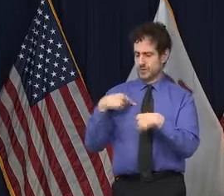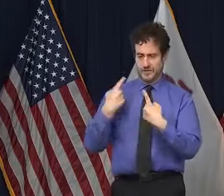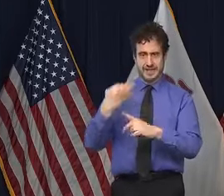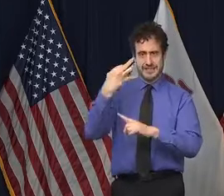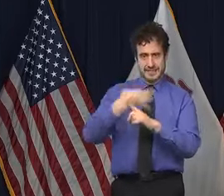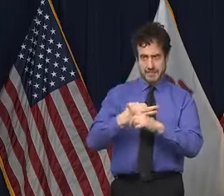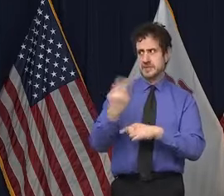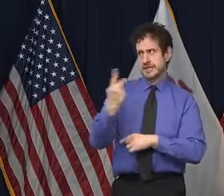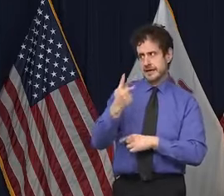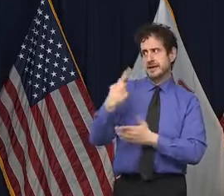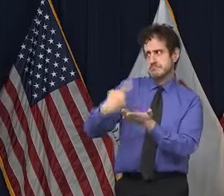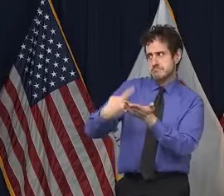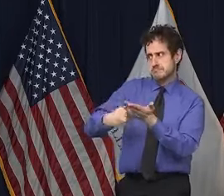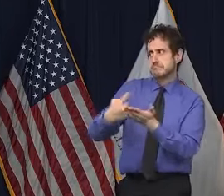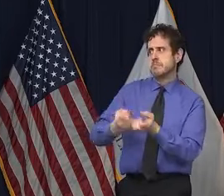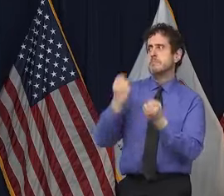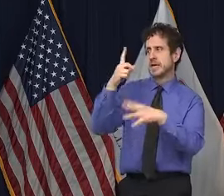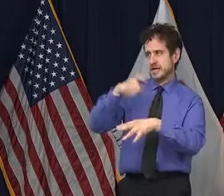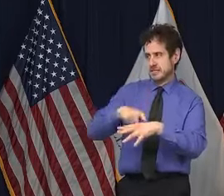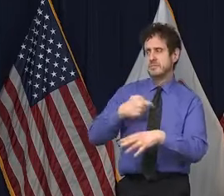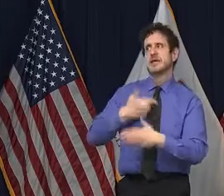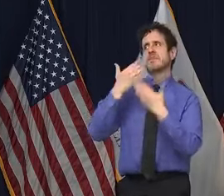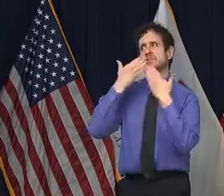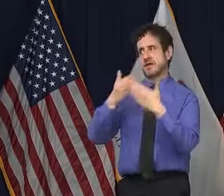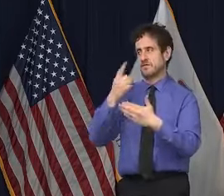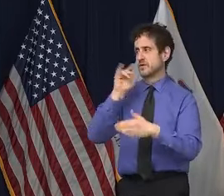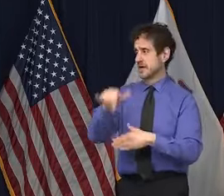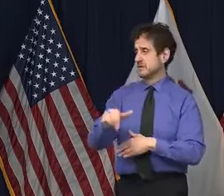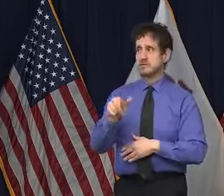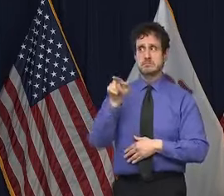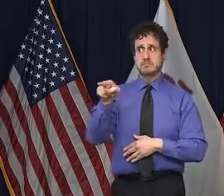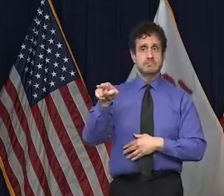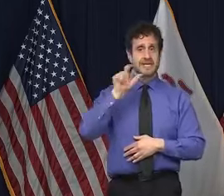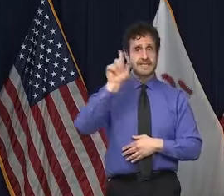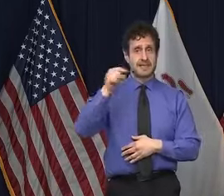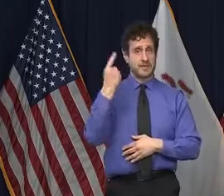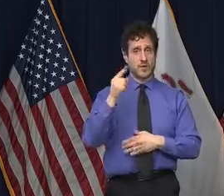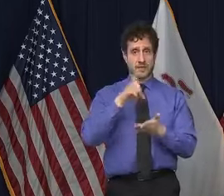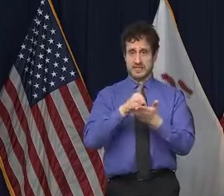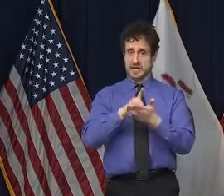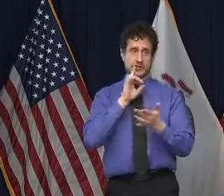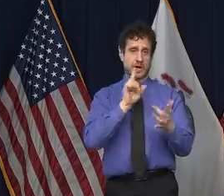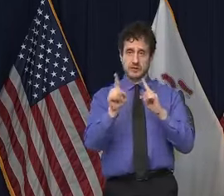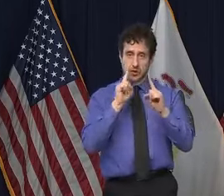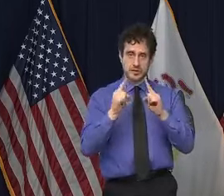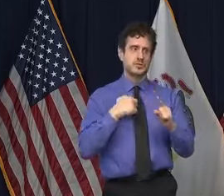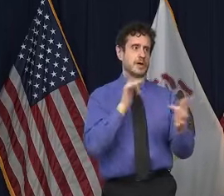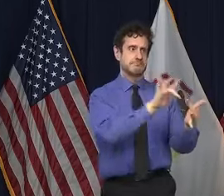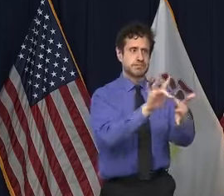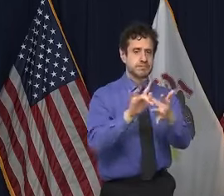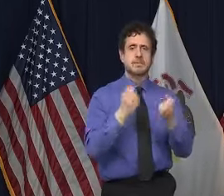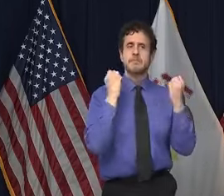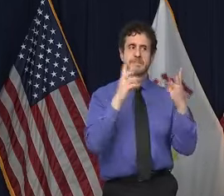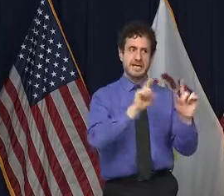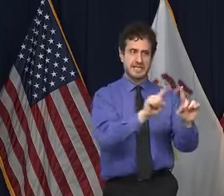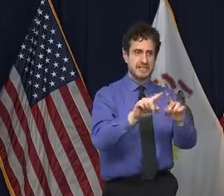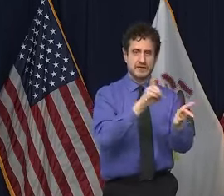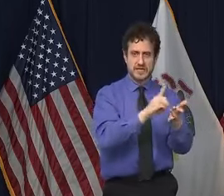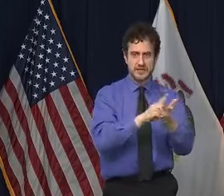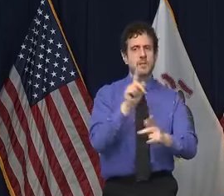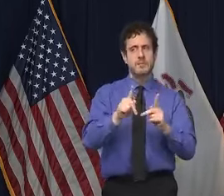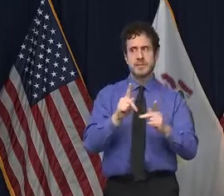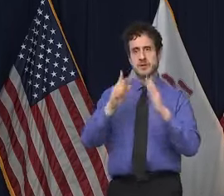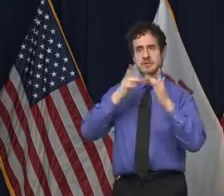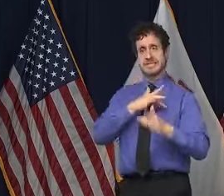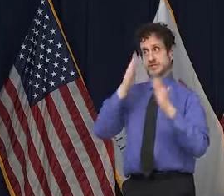nine months and I'm very grateful for that. He's not the only doctor that I reach out to. I know that everybody's interested in Dr. Fauci